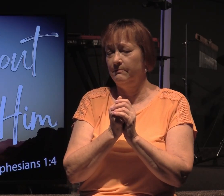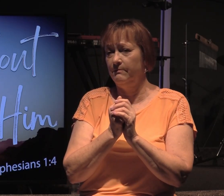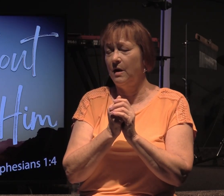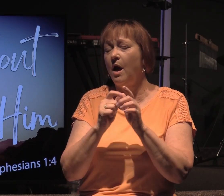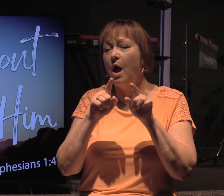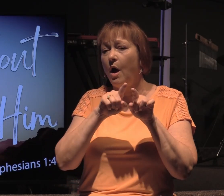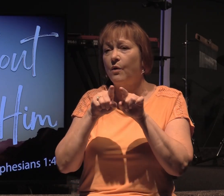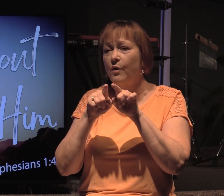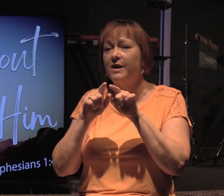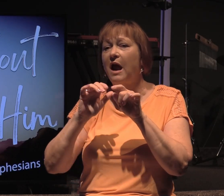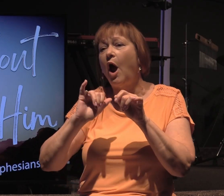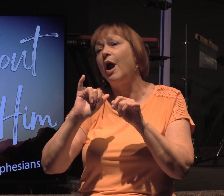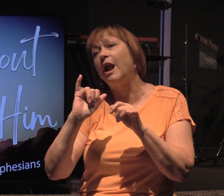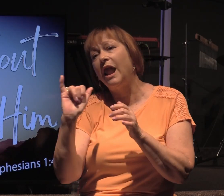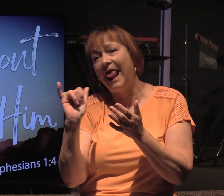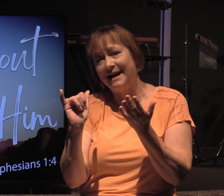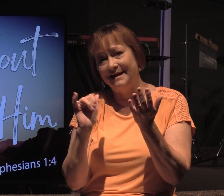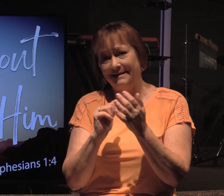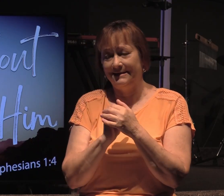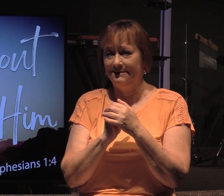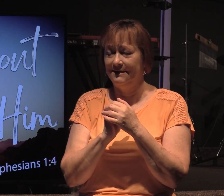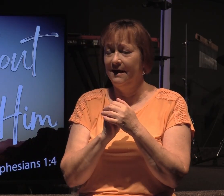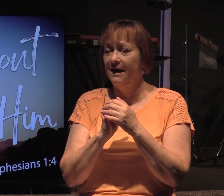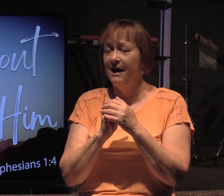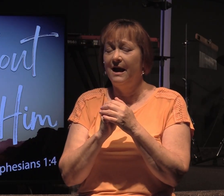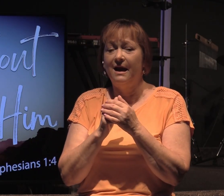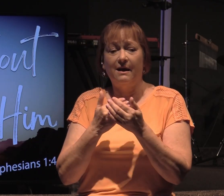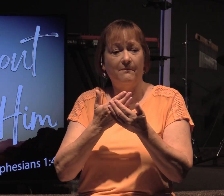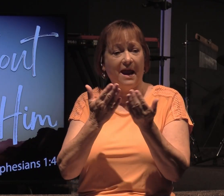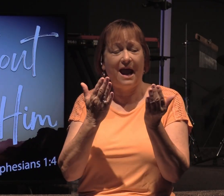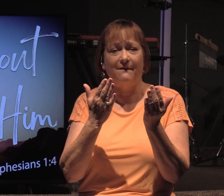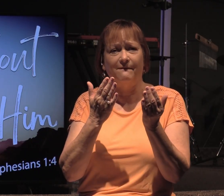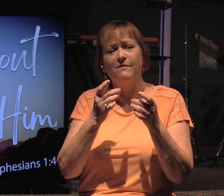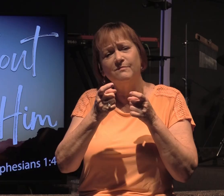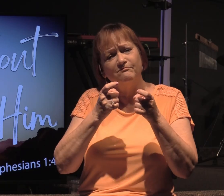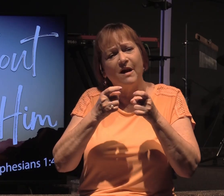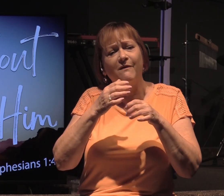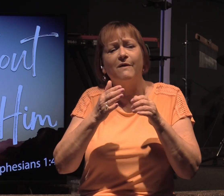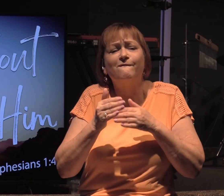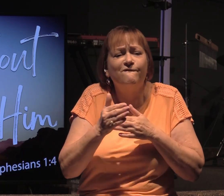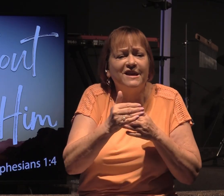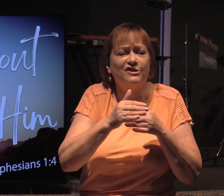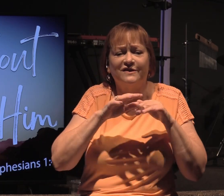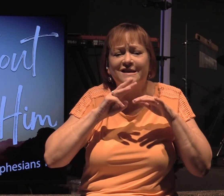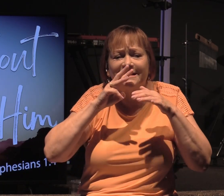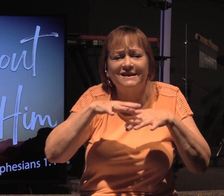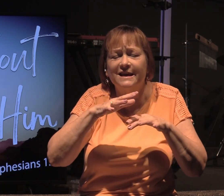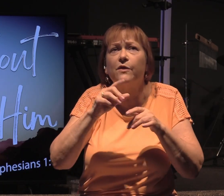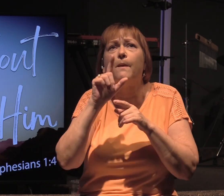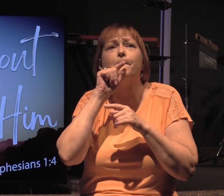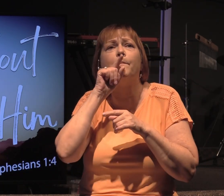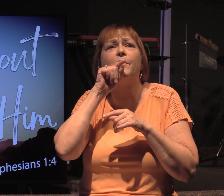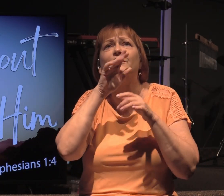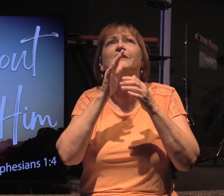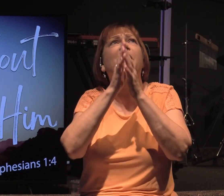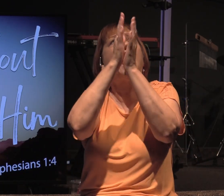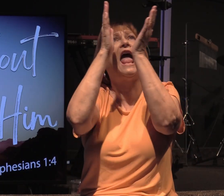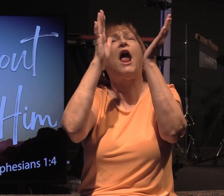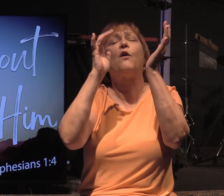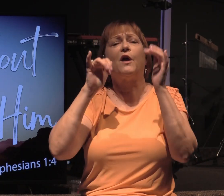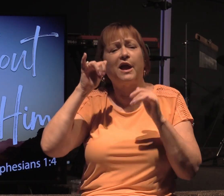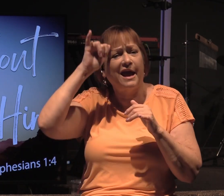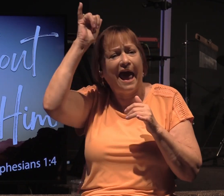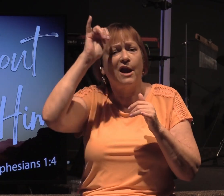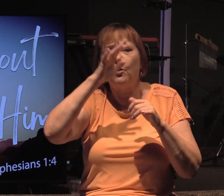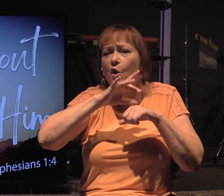According to our likeness, let them have dominion over the fish of the sea, over the birds of the air and over the cattle and over